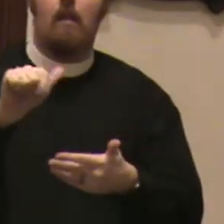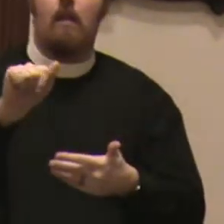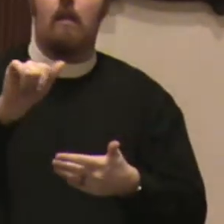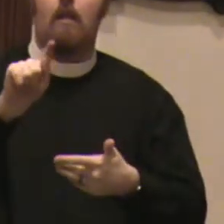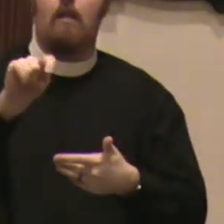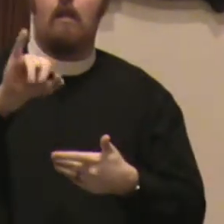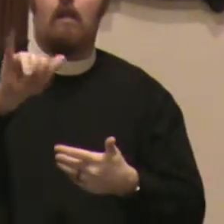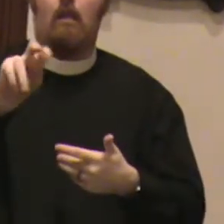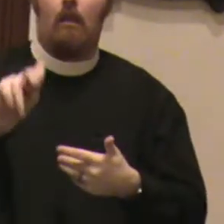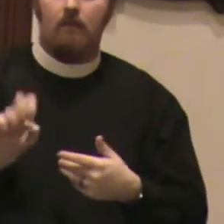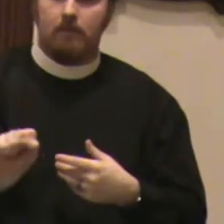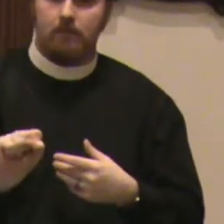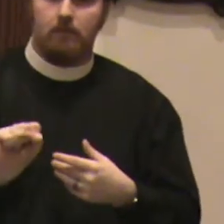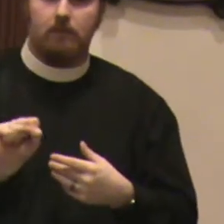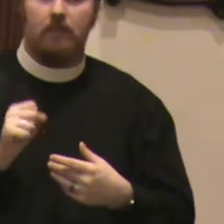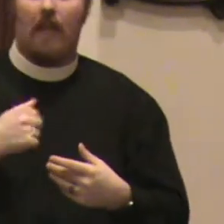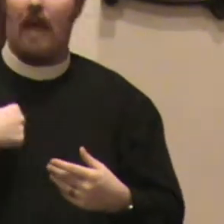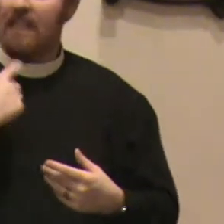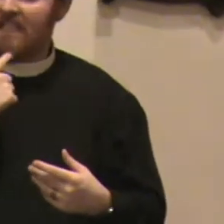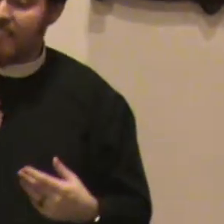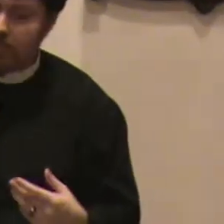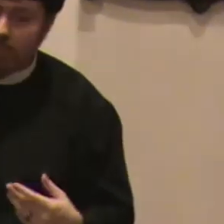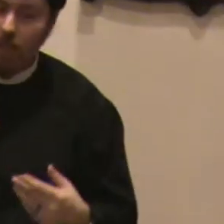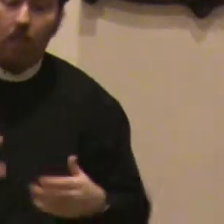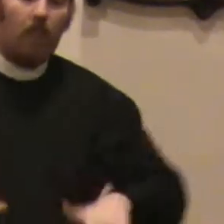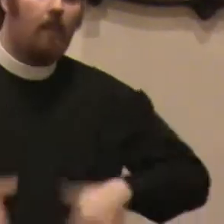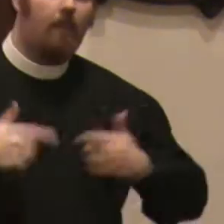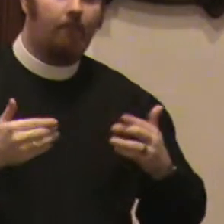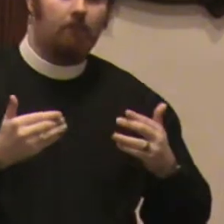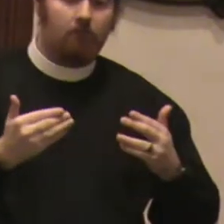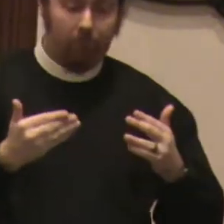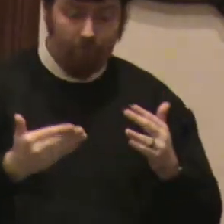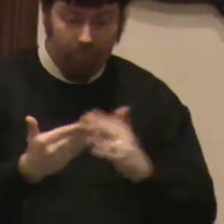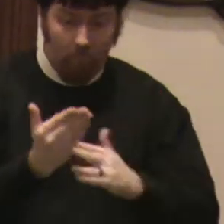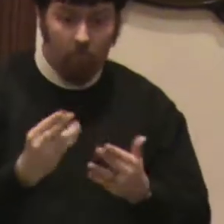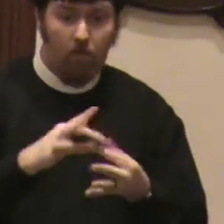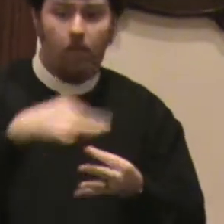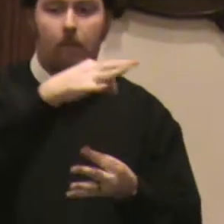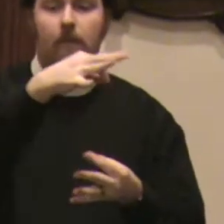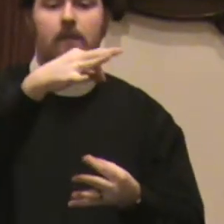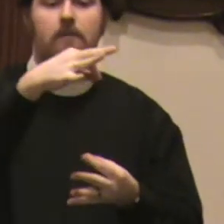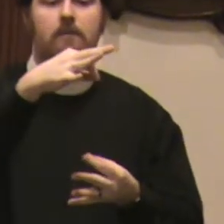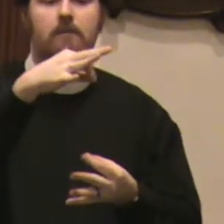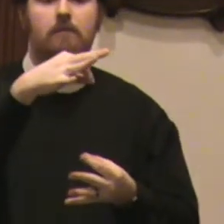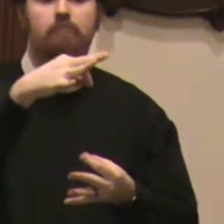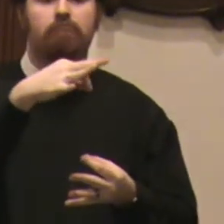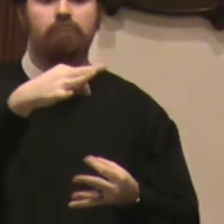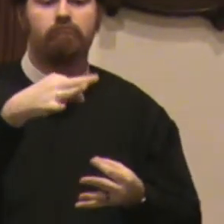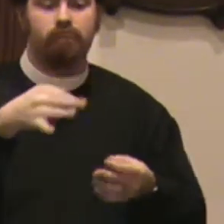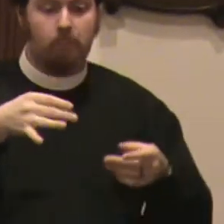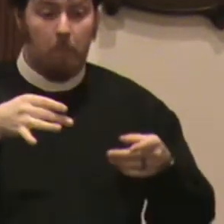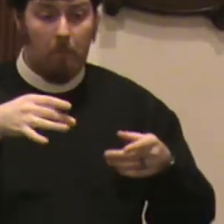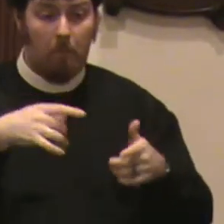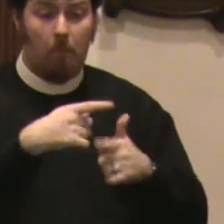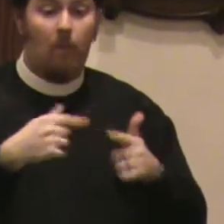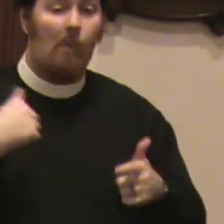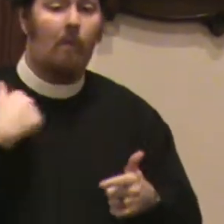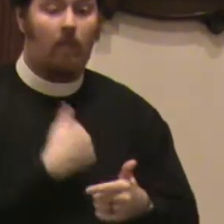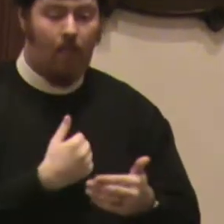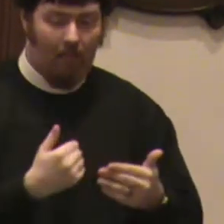so I say, live by the Spirit. And since we live by the Spirit, let us keep in